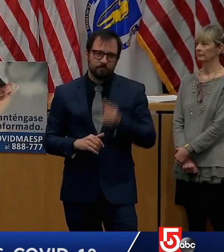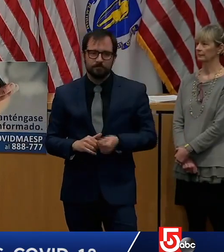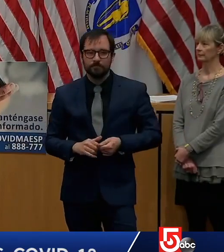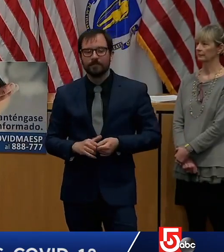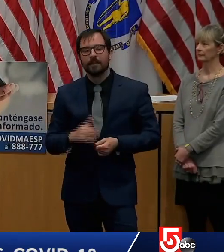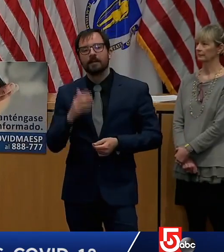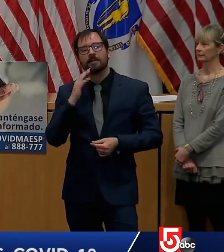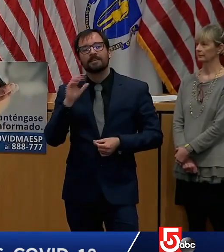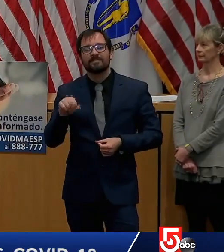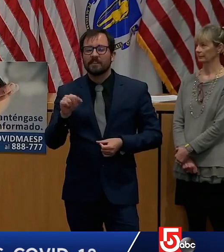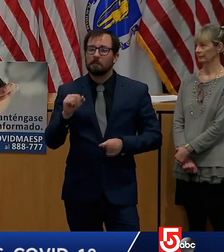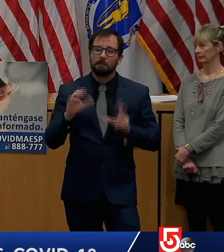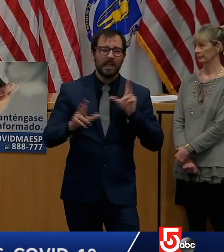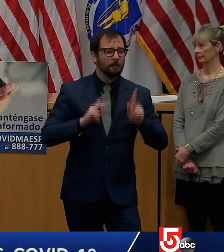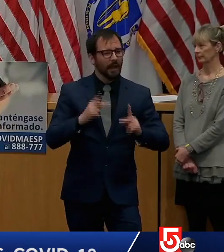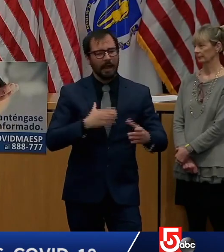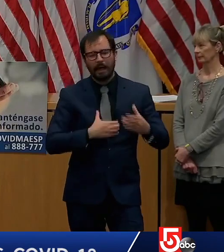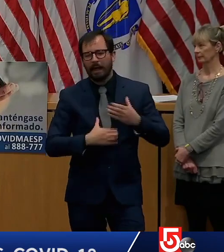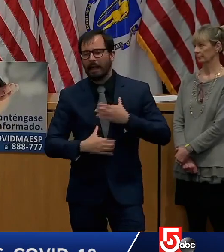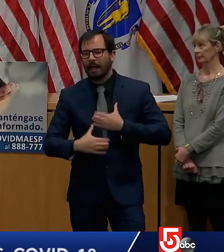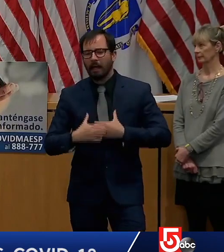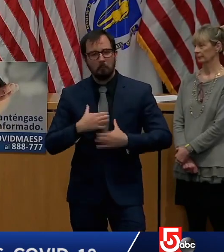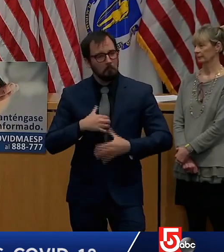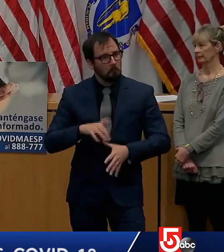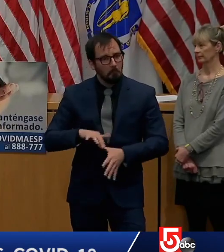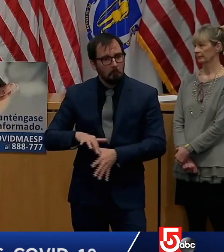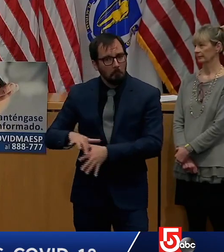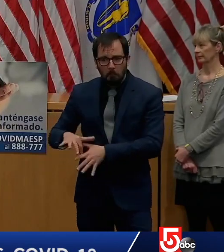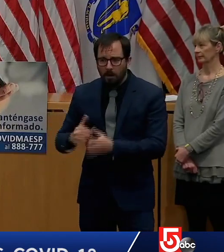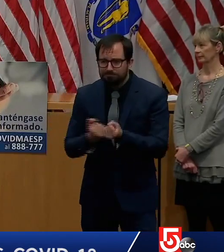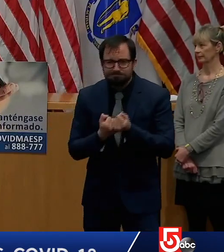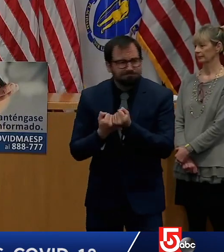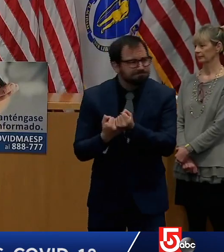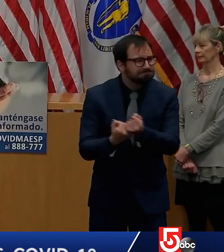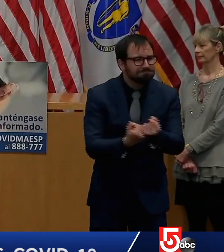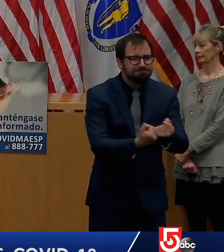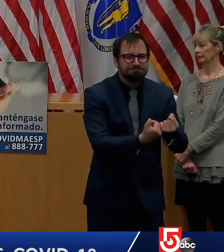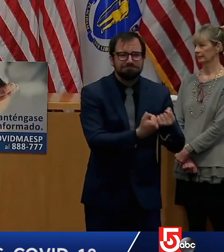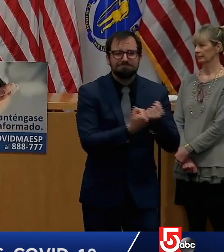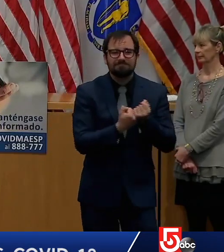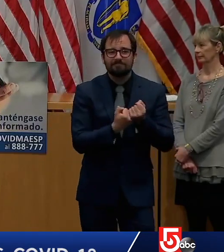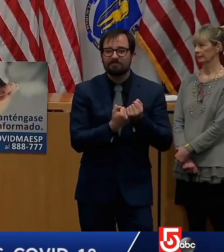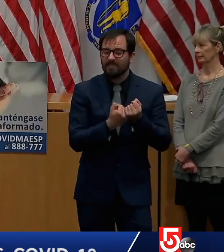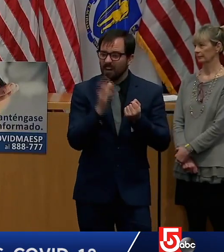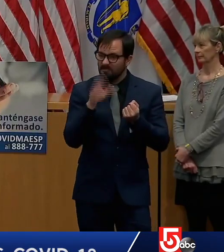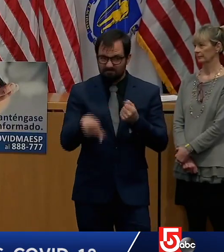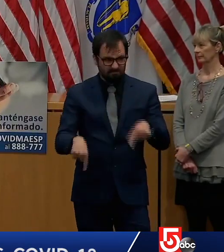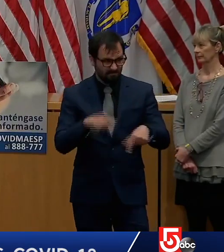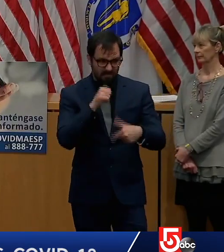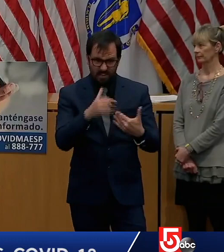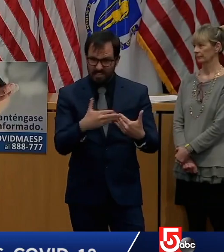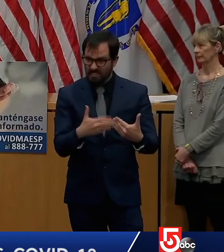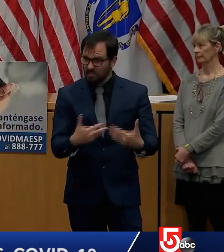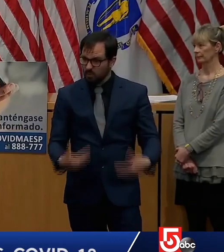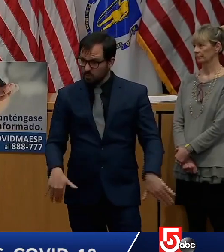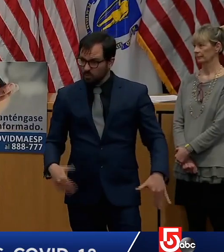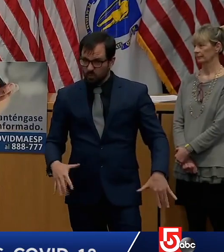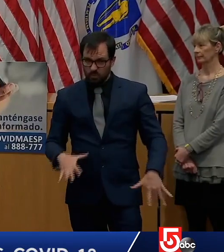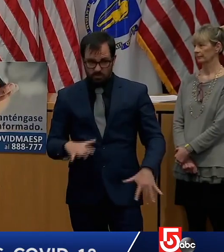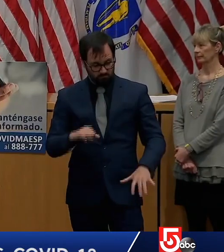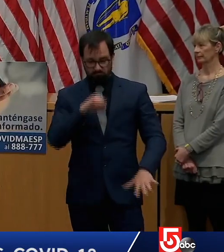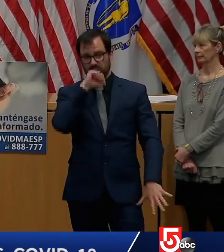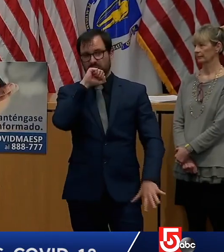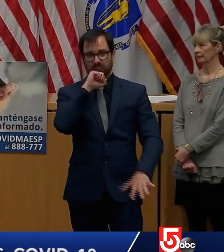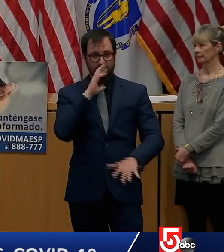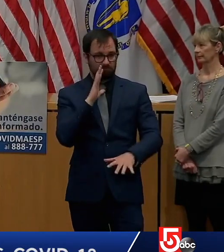and helpful in the midst of all this, which is not an easy thing to do given what we're asking. And I also take some hope from